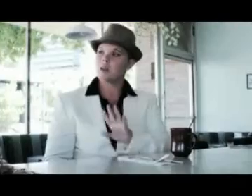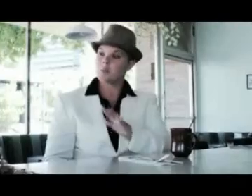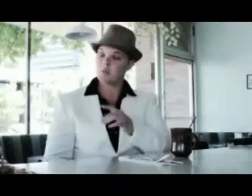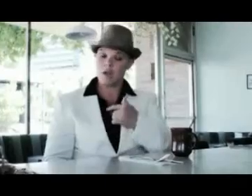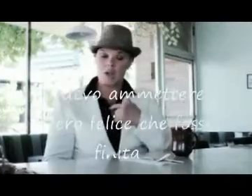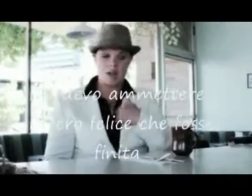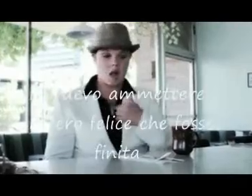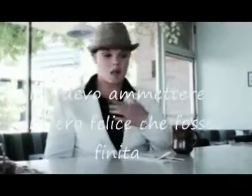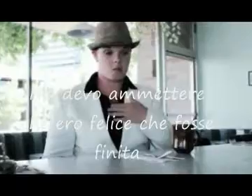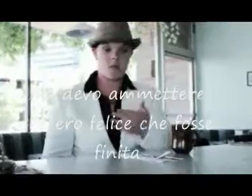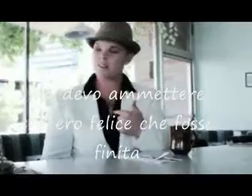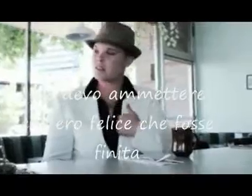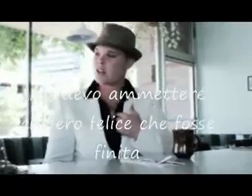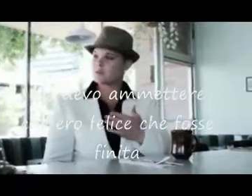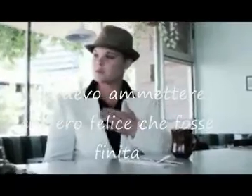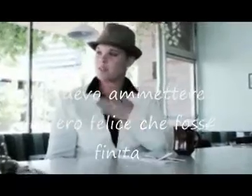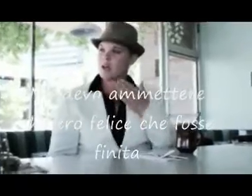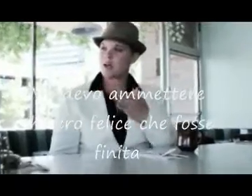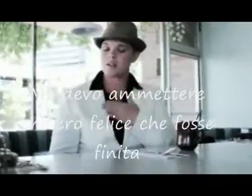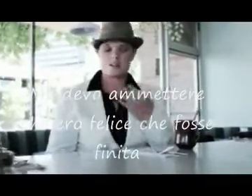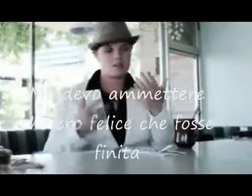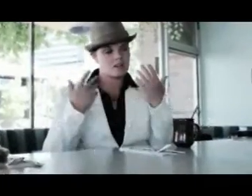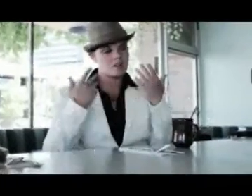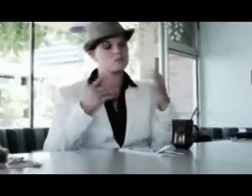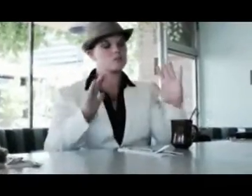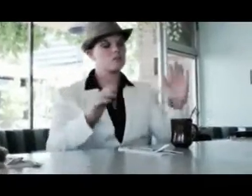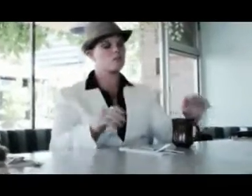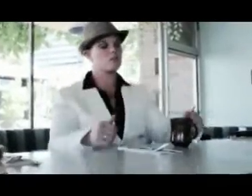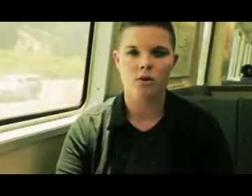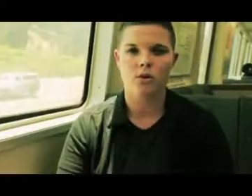But I'll admit that I was glad it was over